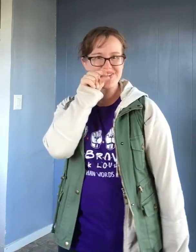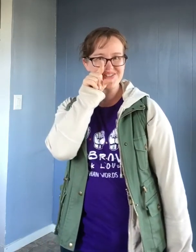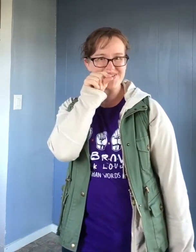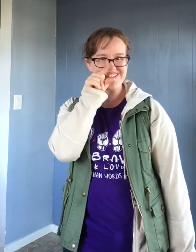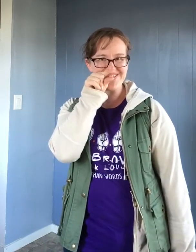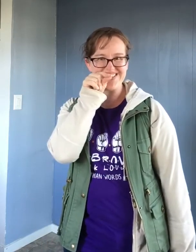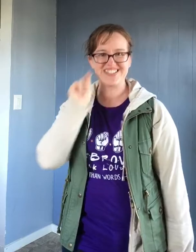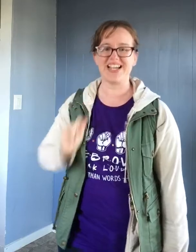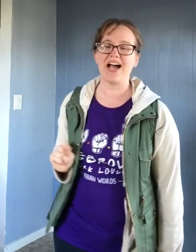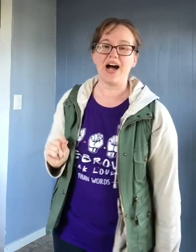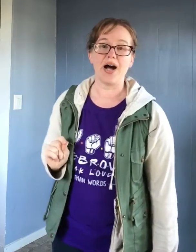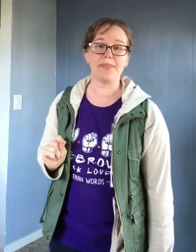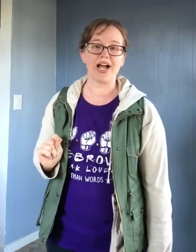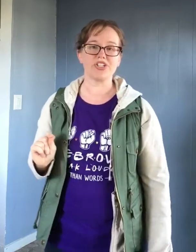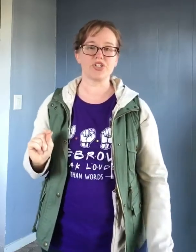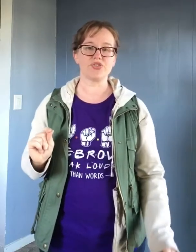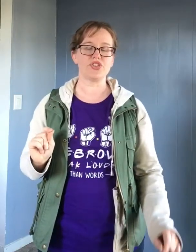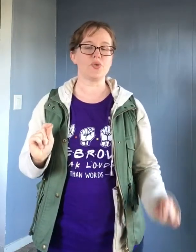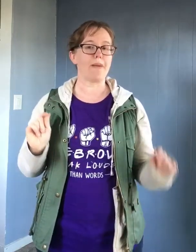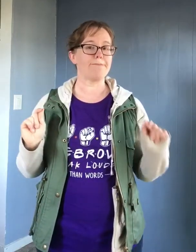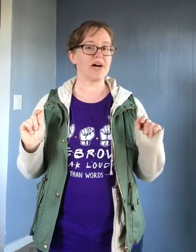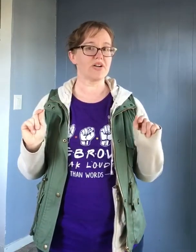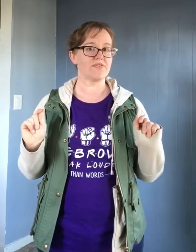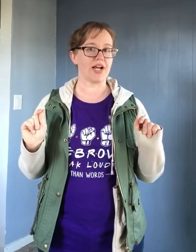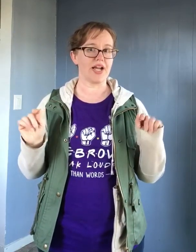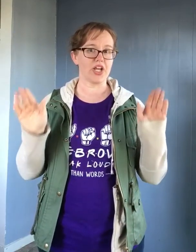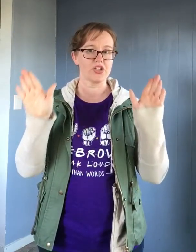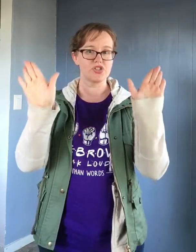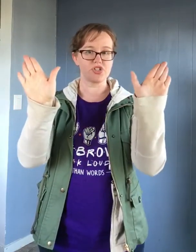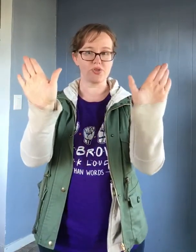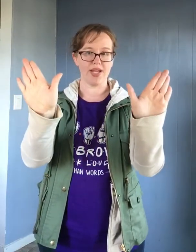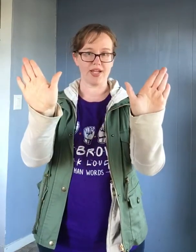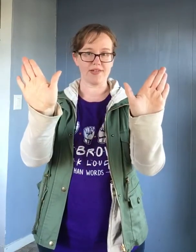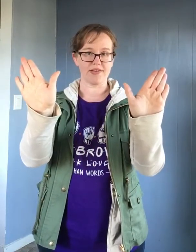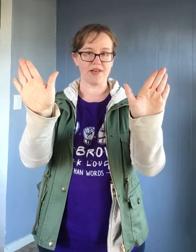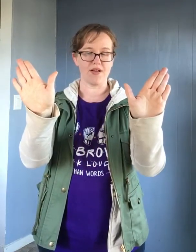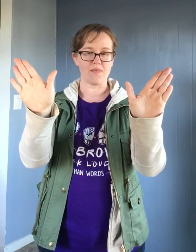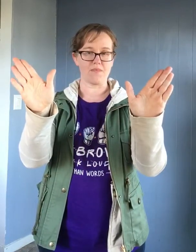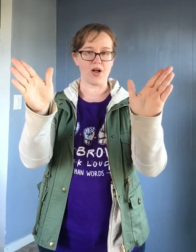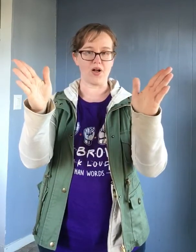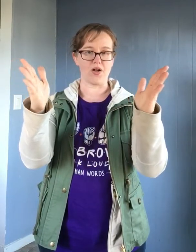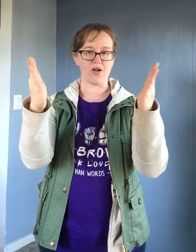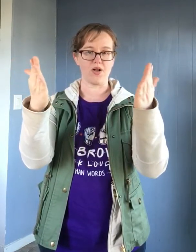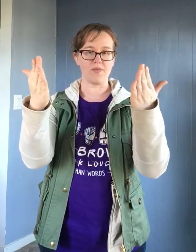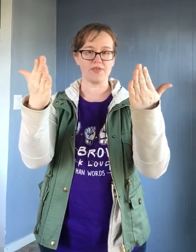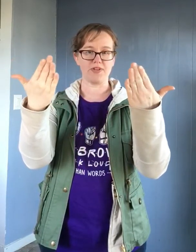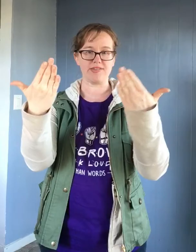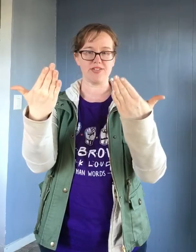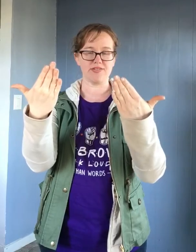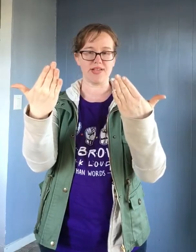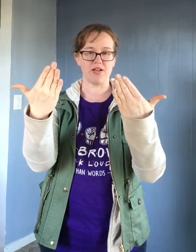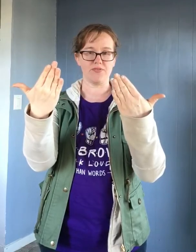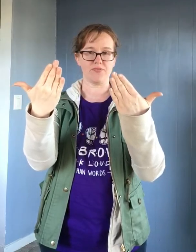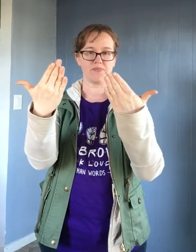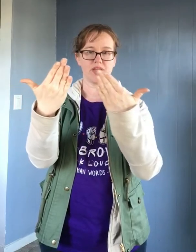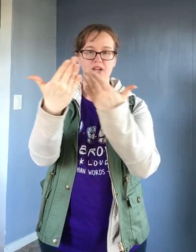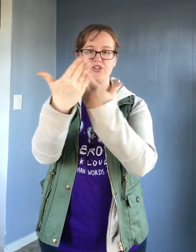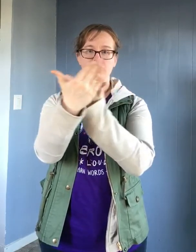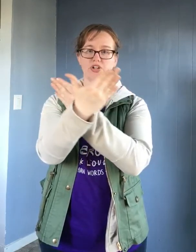tweet, tweet, tweet. Um, I showed you butterfly. Two hands. Palms facing yourself. You're going to